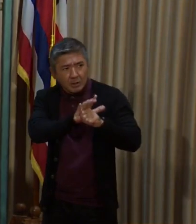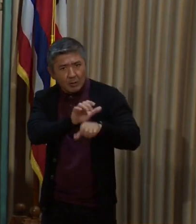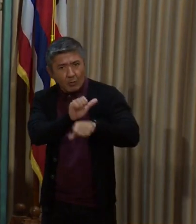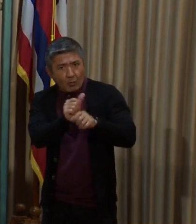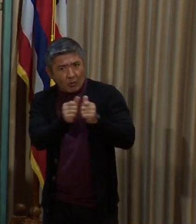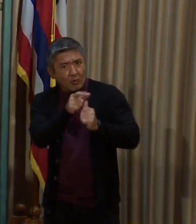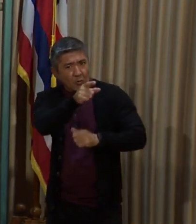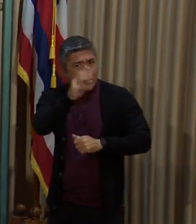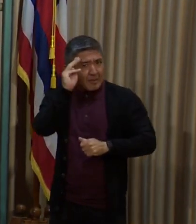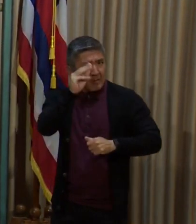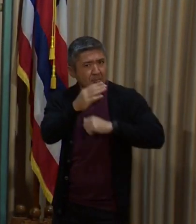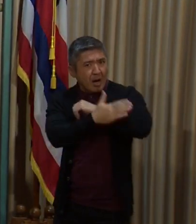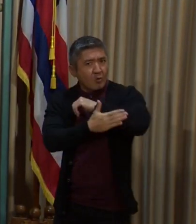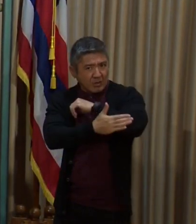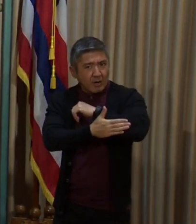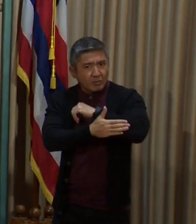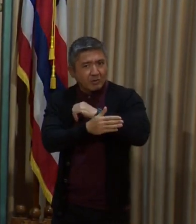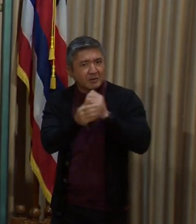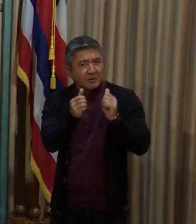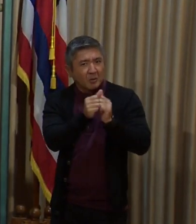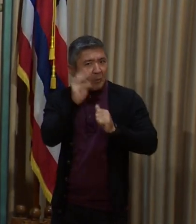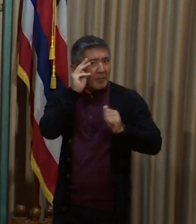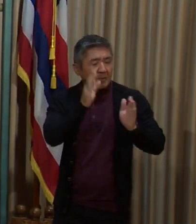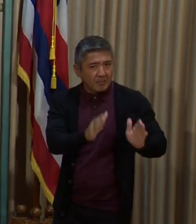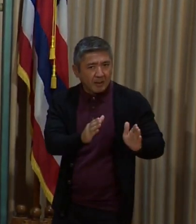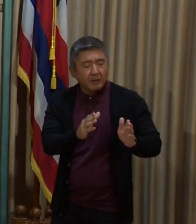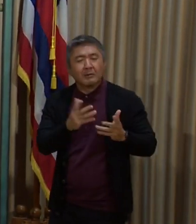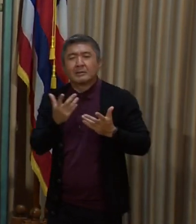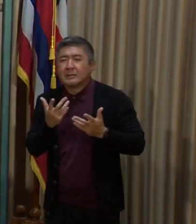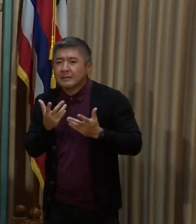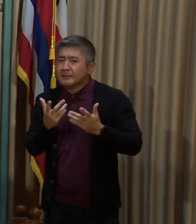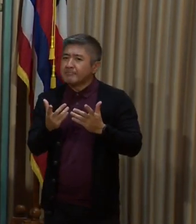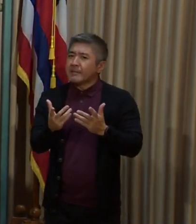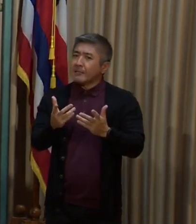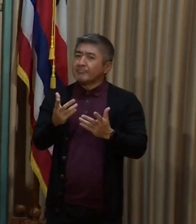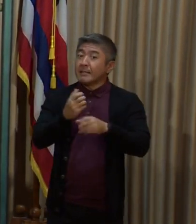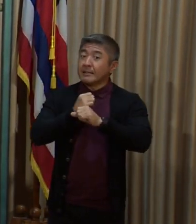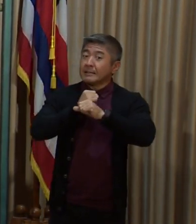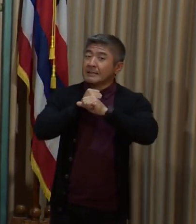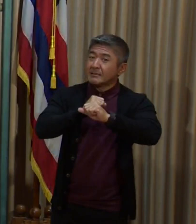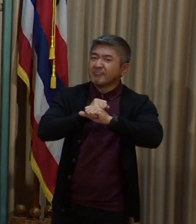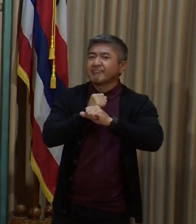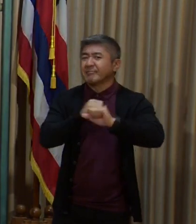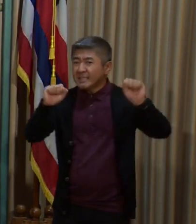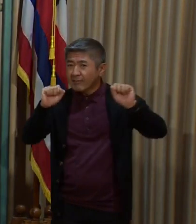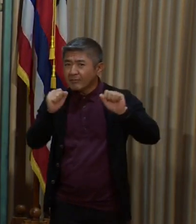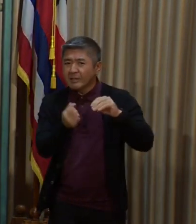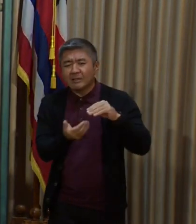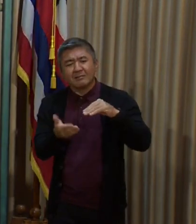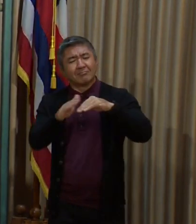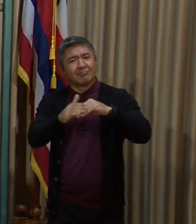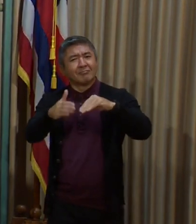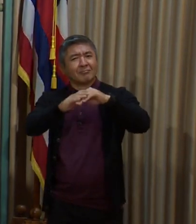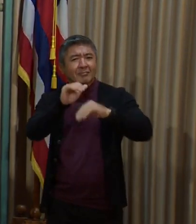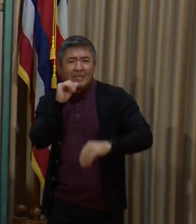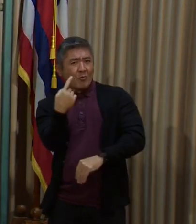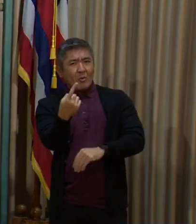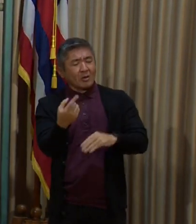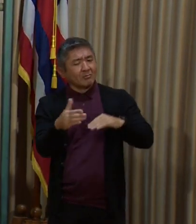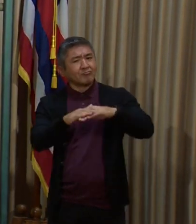Victorino. You know, it is about a layered approach to the health and well-being of our community. And